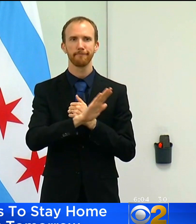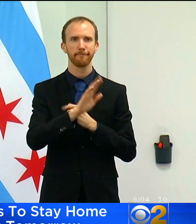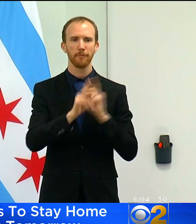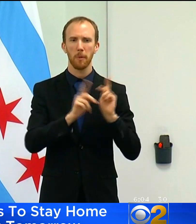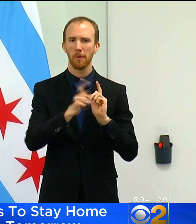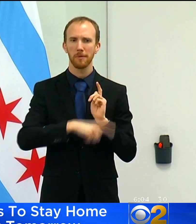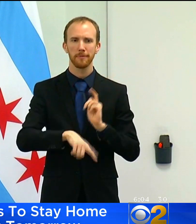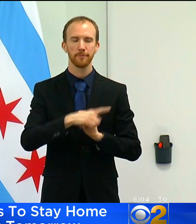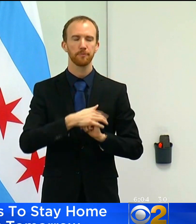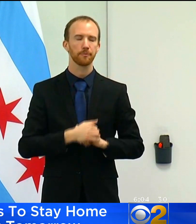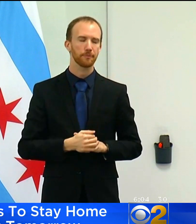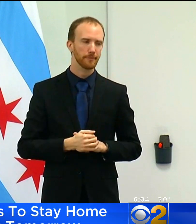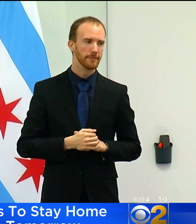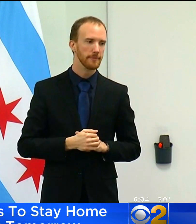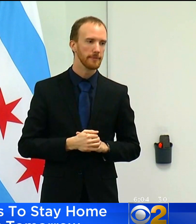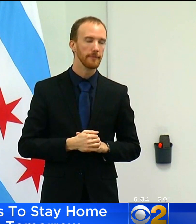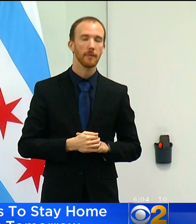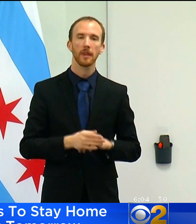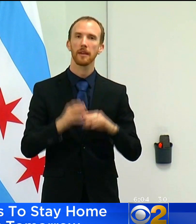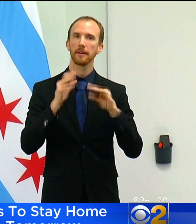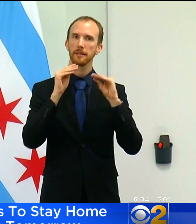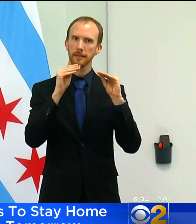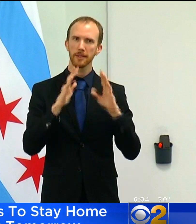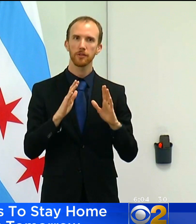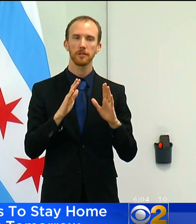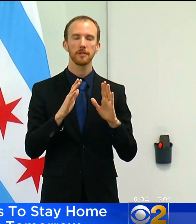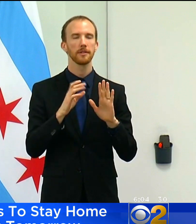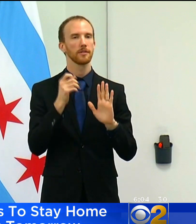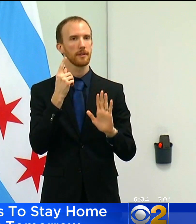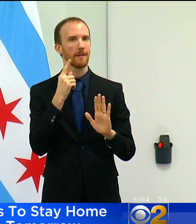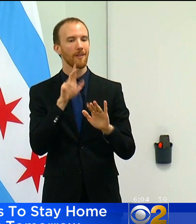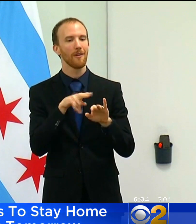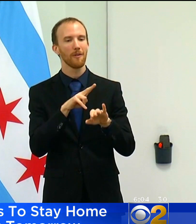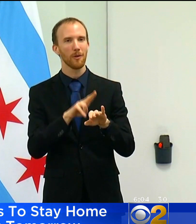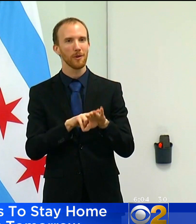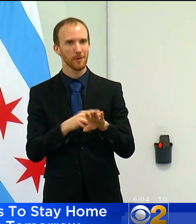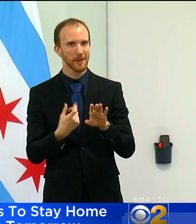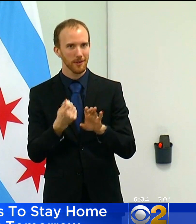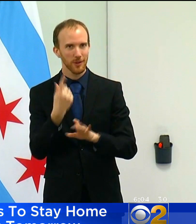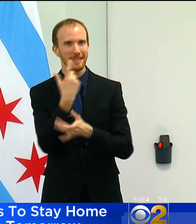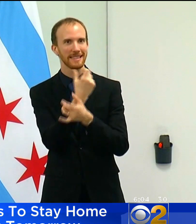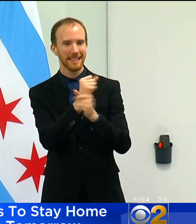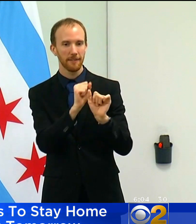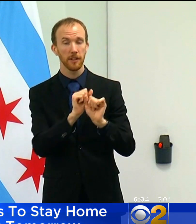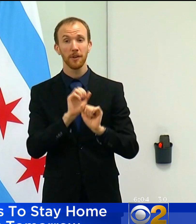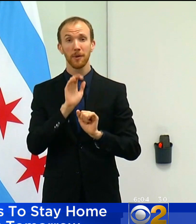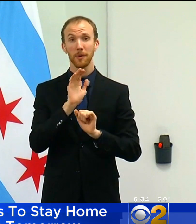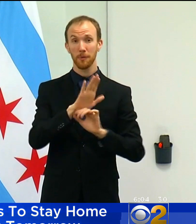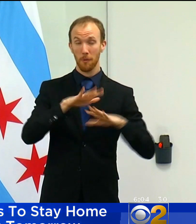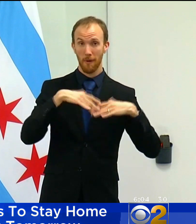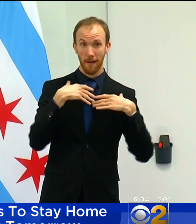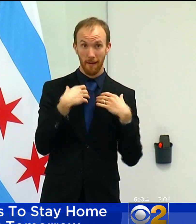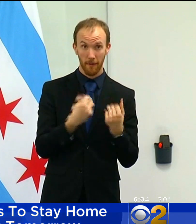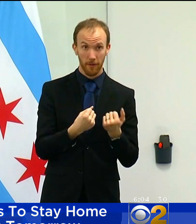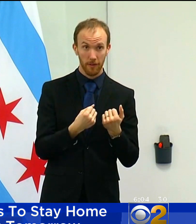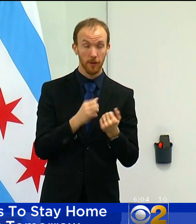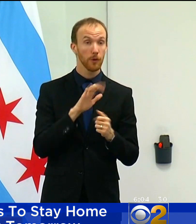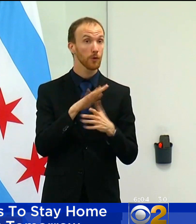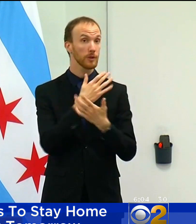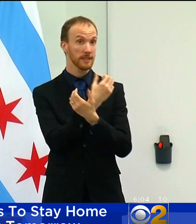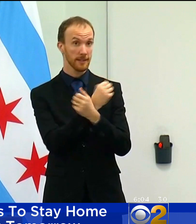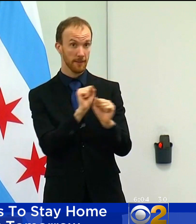Teachers of course we want you to be safe. Of course we take your health and safety incredibly